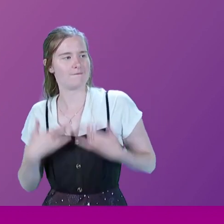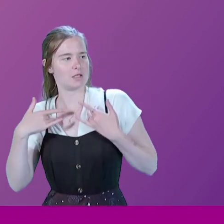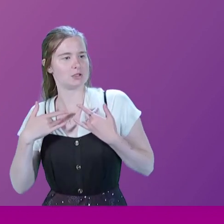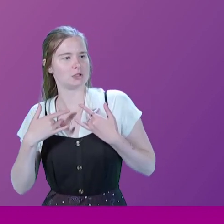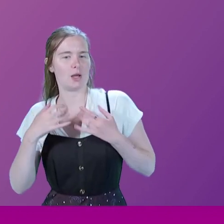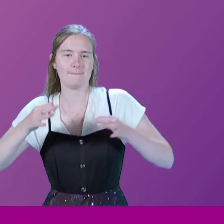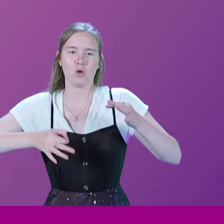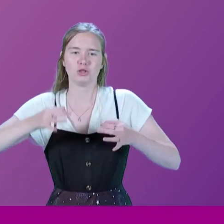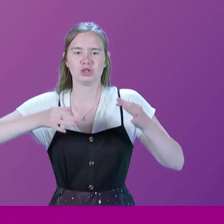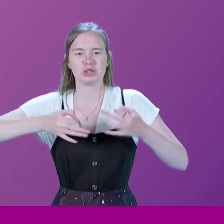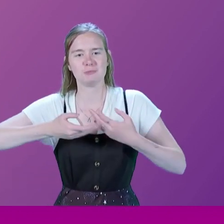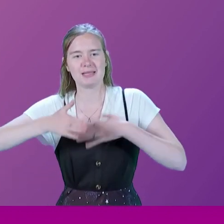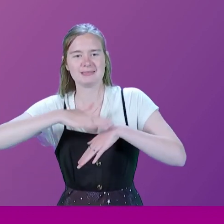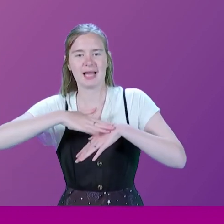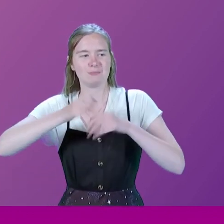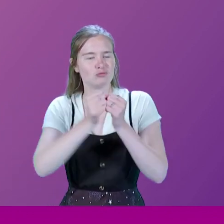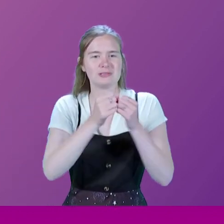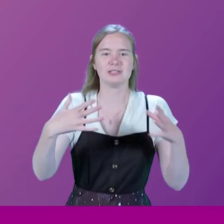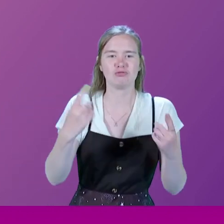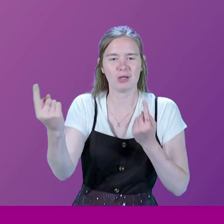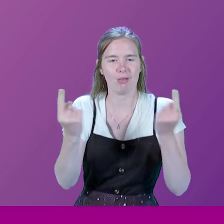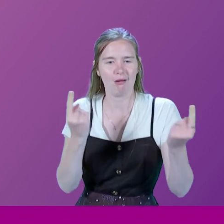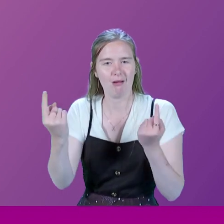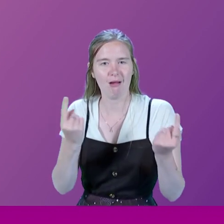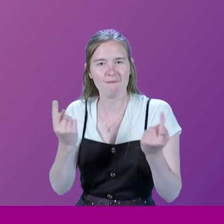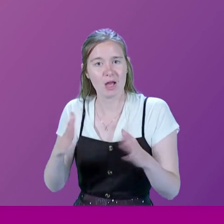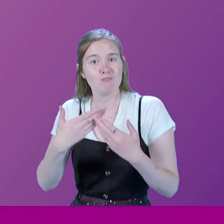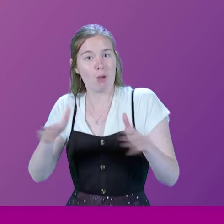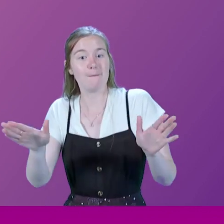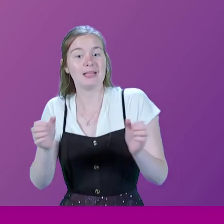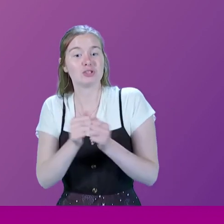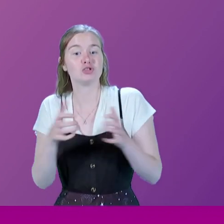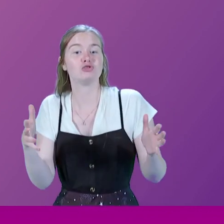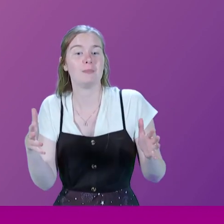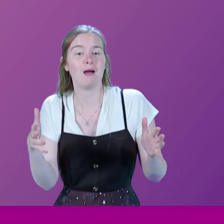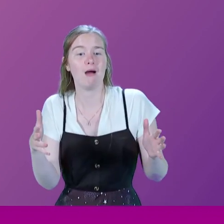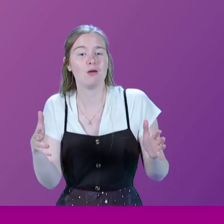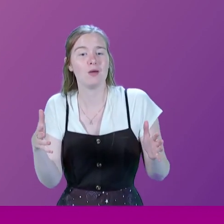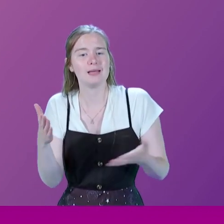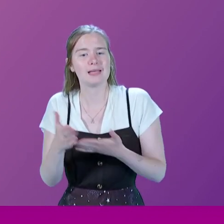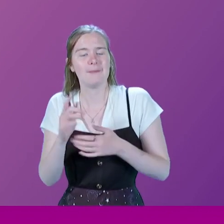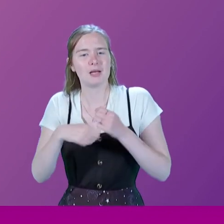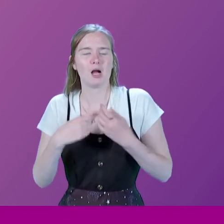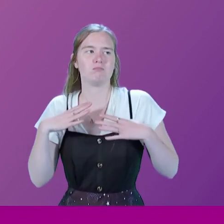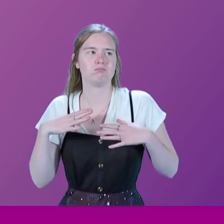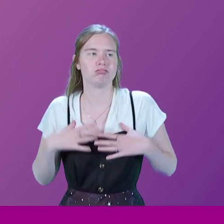politicians spend most of their time in disagreement, very publicly, quite often. And it can be very tiresome for us to listen